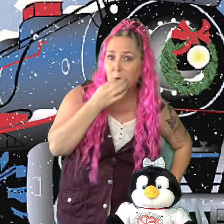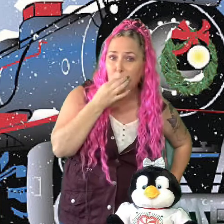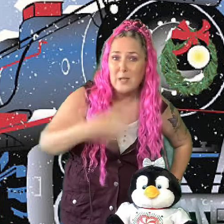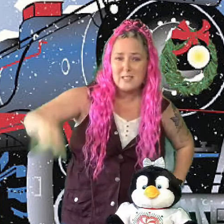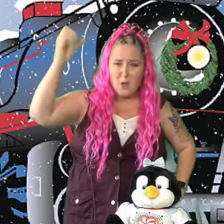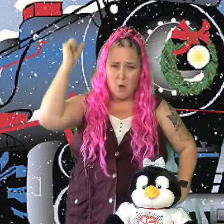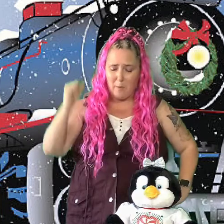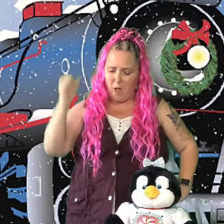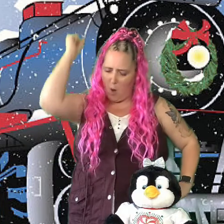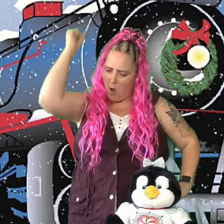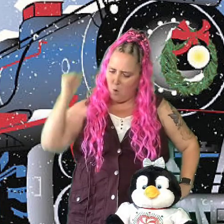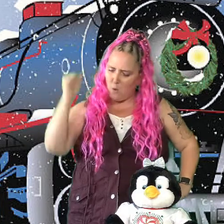the whistle blow.